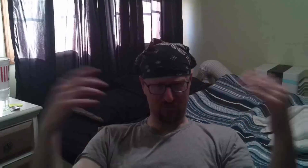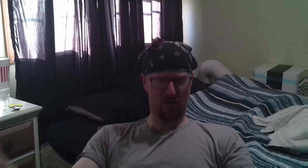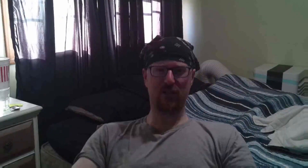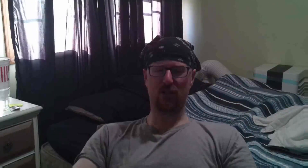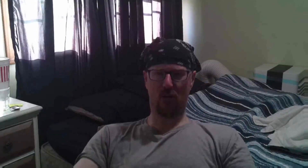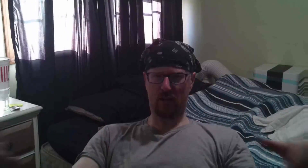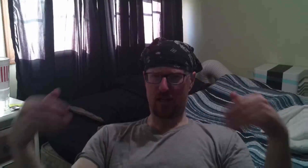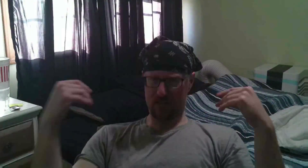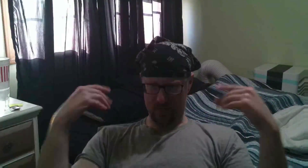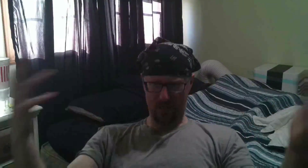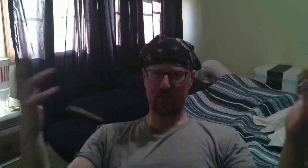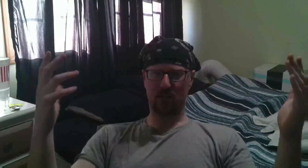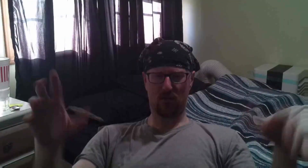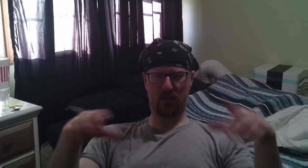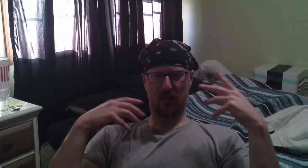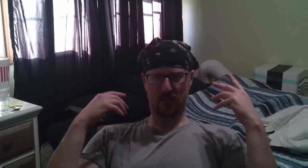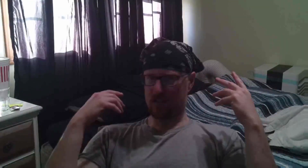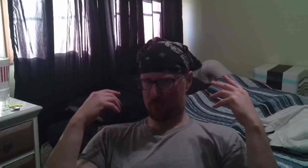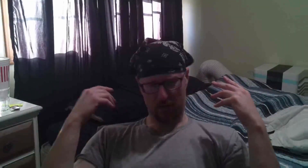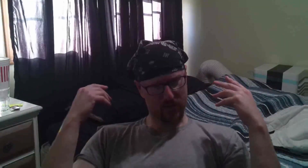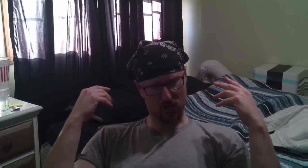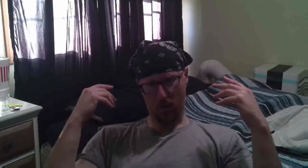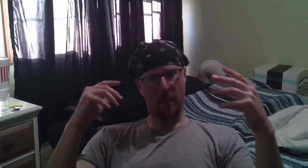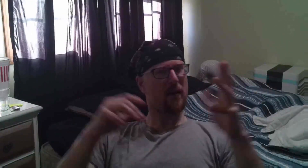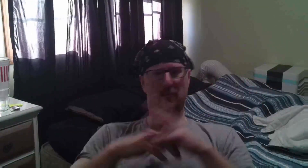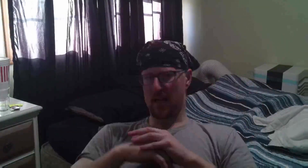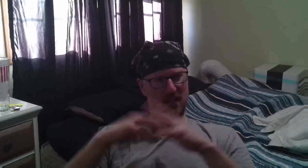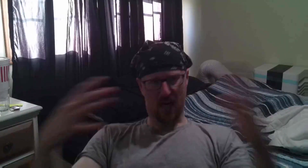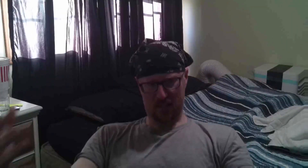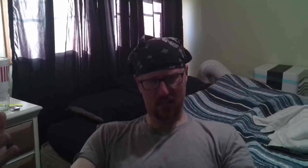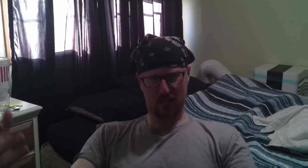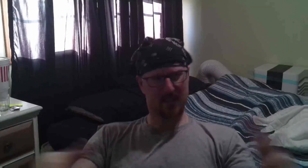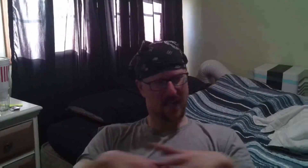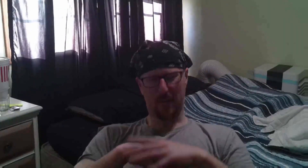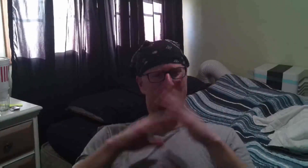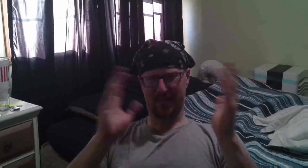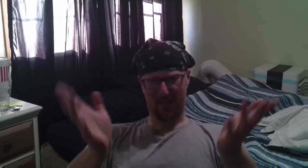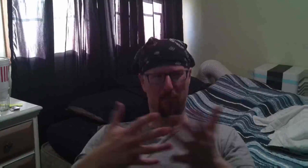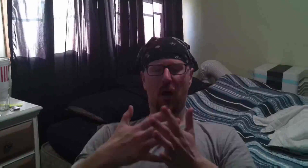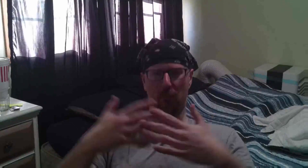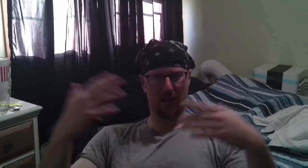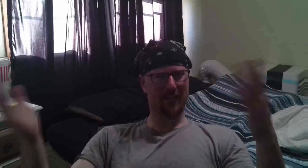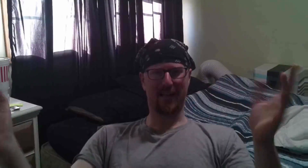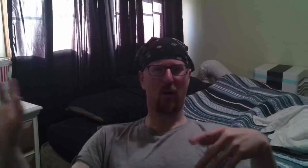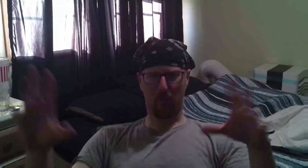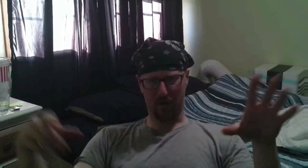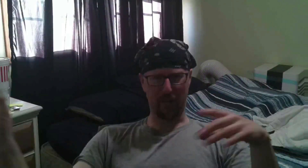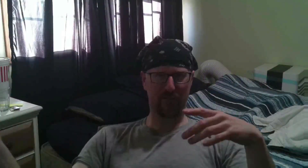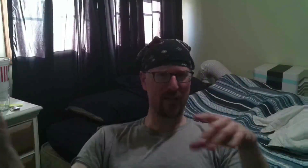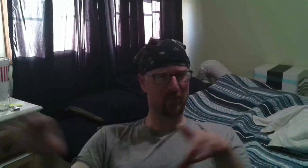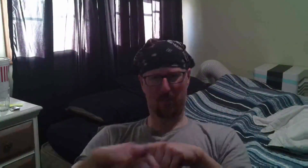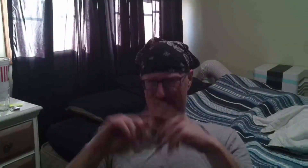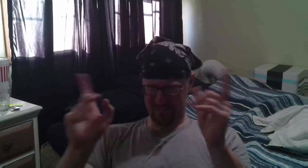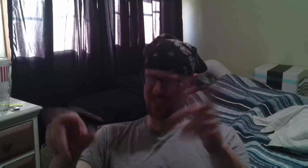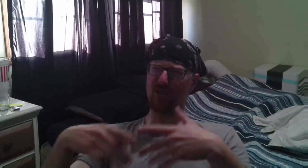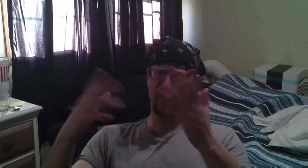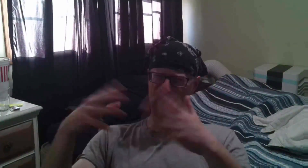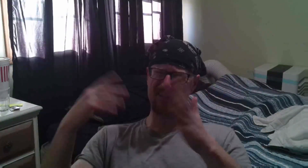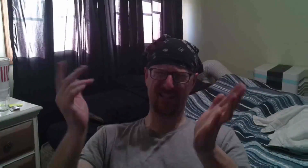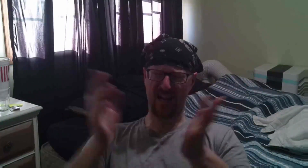friends know this the doctor knows this what I do it's not it's not I mean it's not public like I don't put it on my facebook but it you know I mean it's not